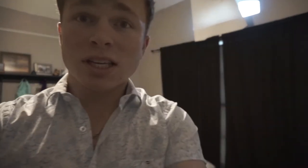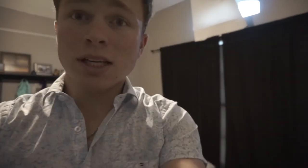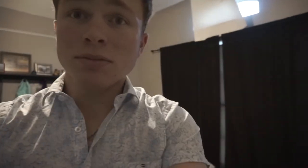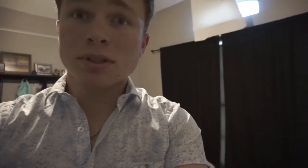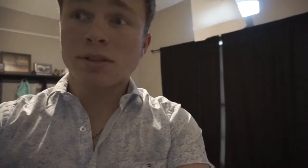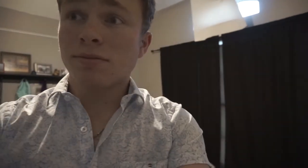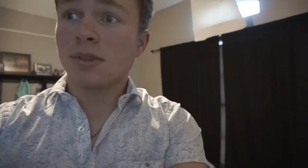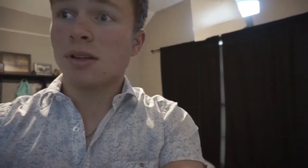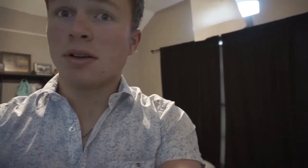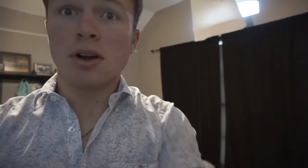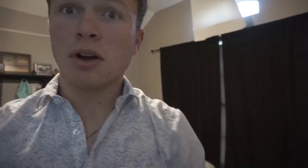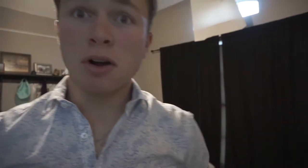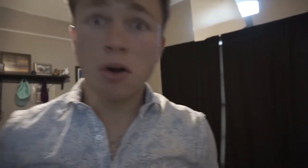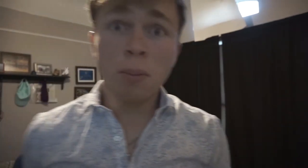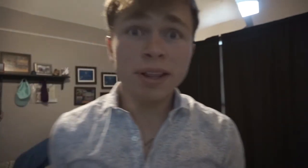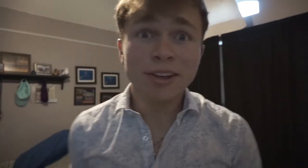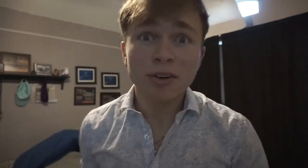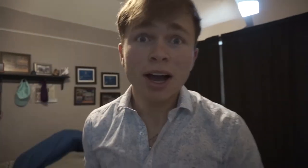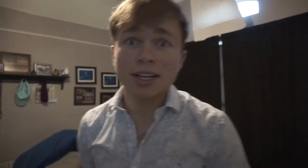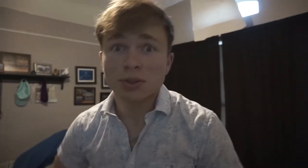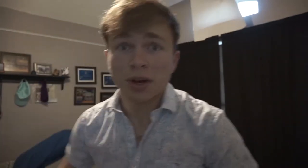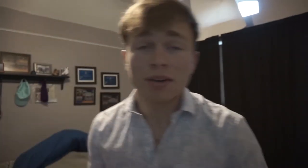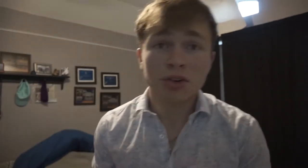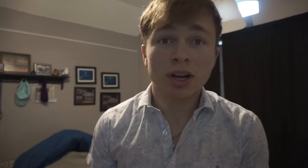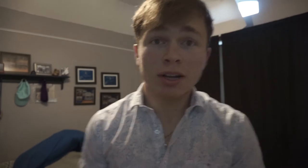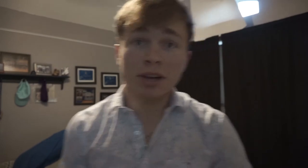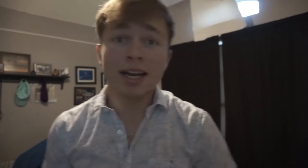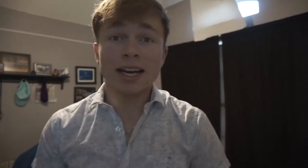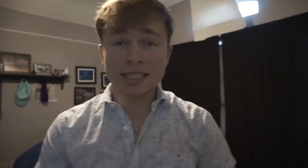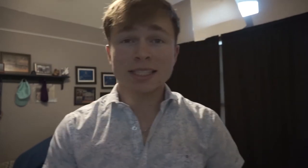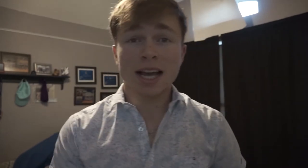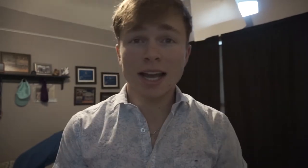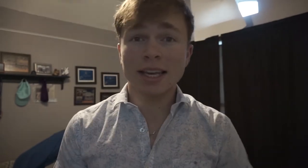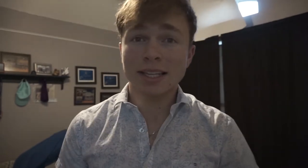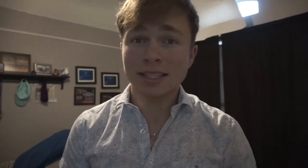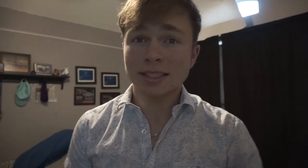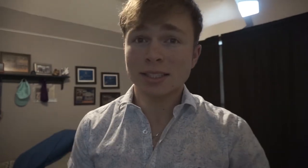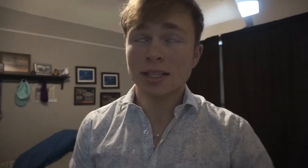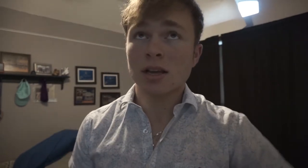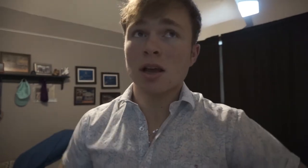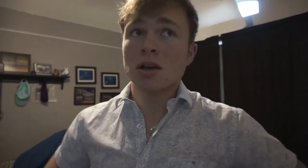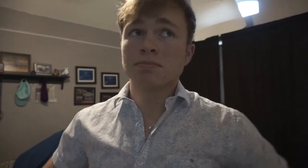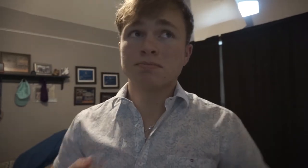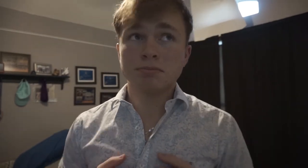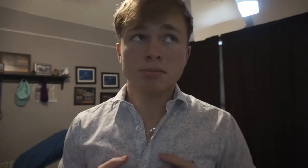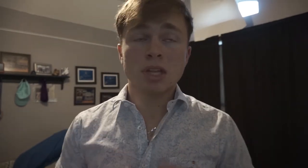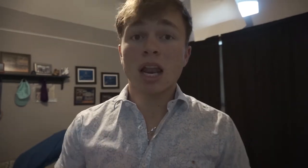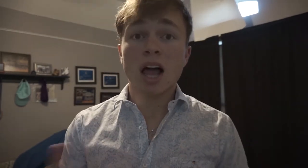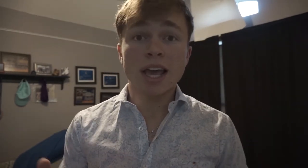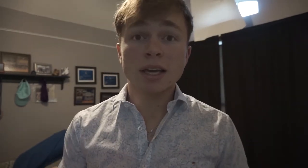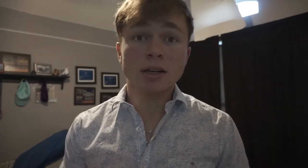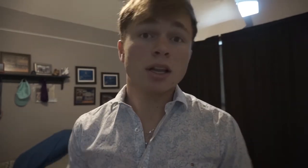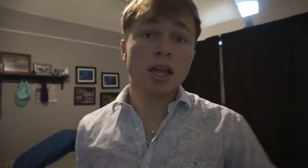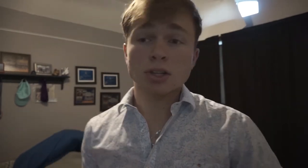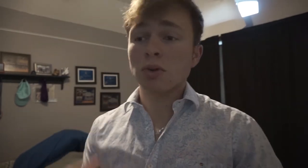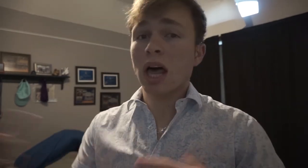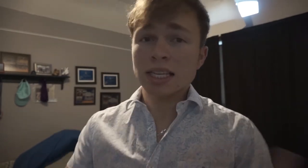keeps opening the garage or whatever. Anyway, next sign is like. Like you like